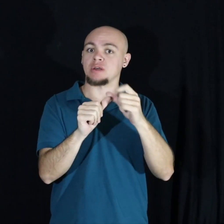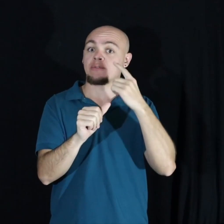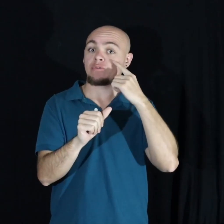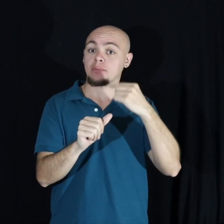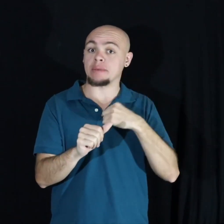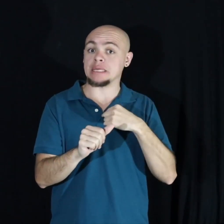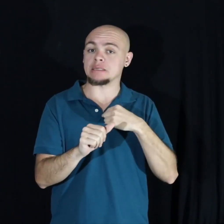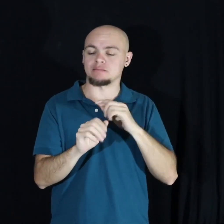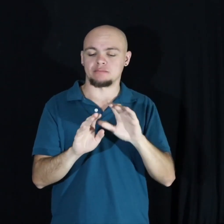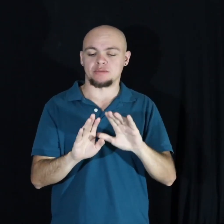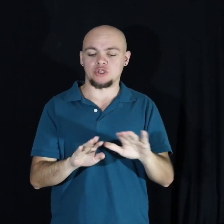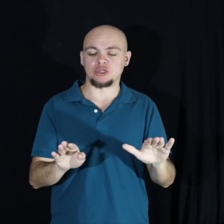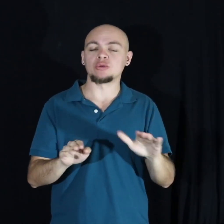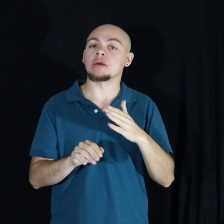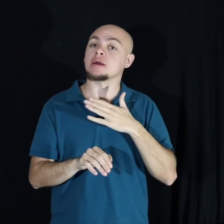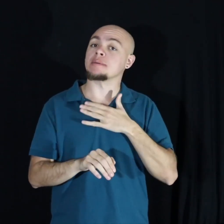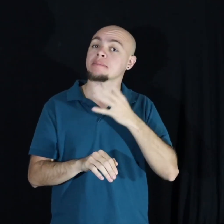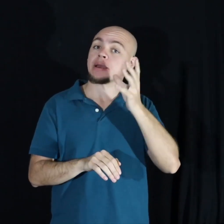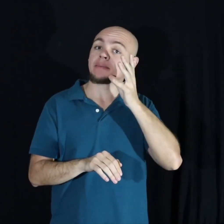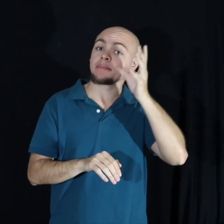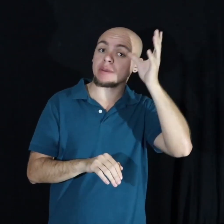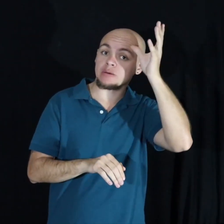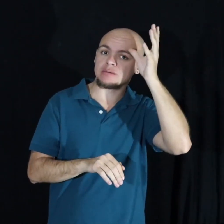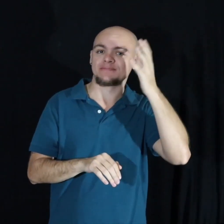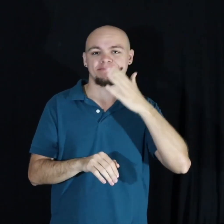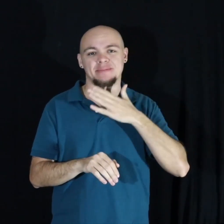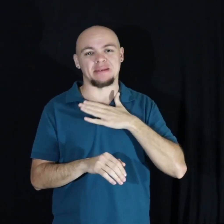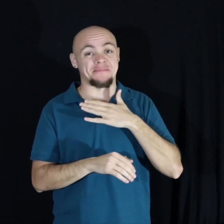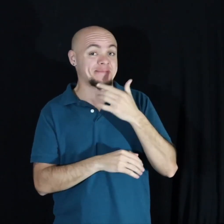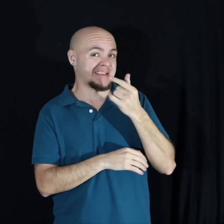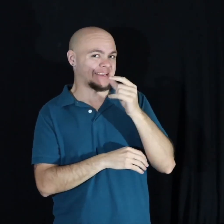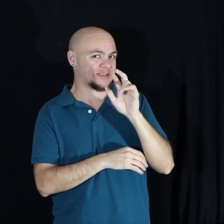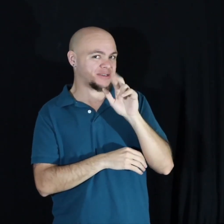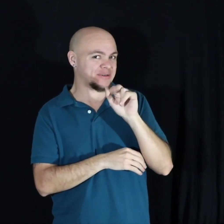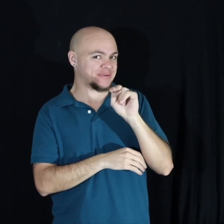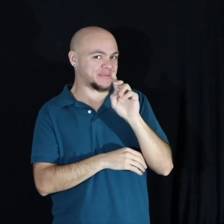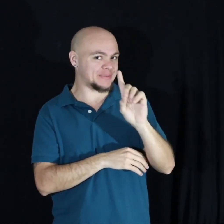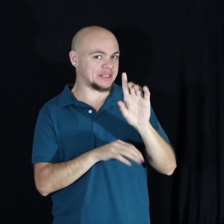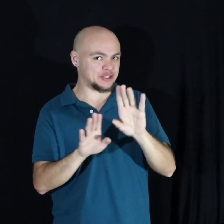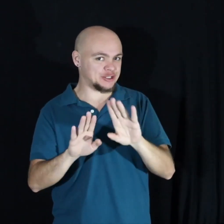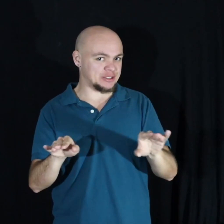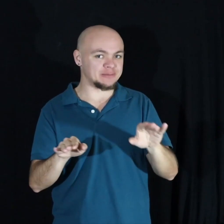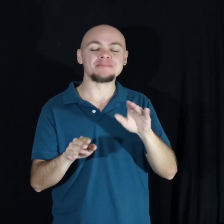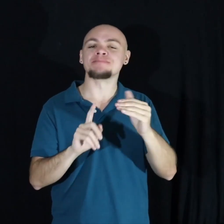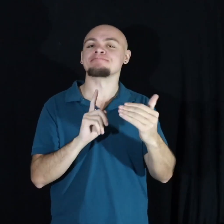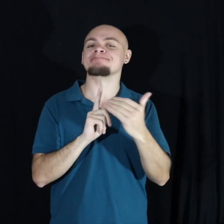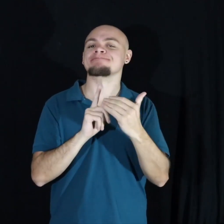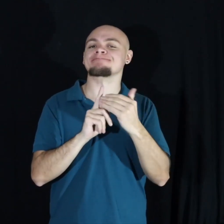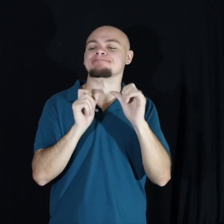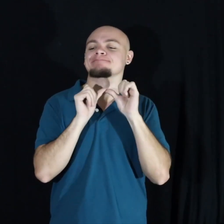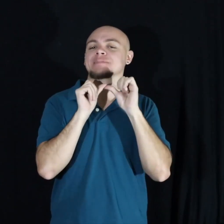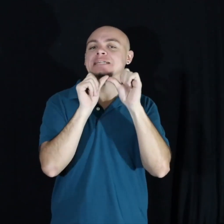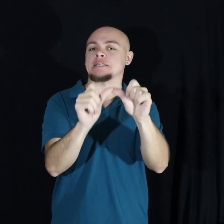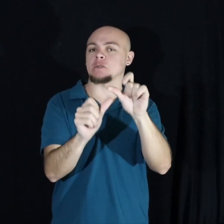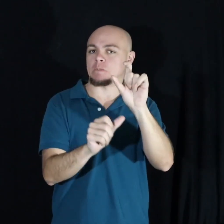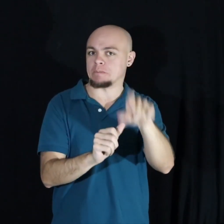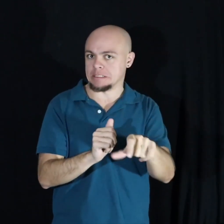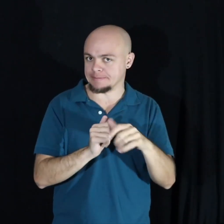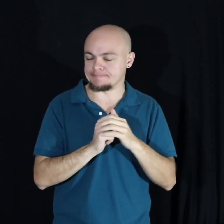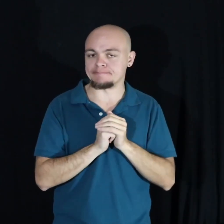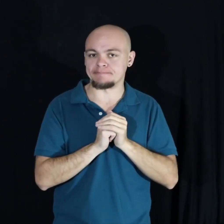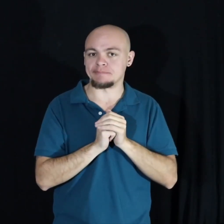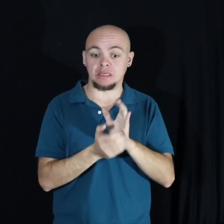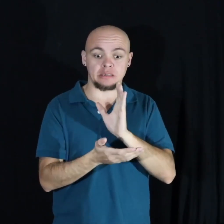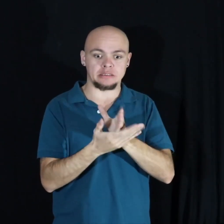It was my parents and now my grandchildren. They remind me why I have to keep going. Why I cannot